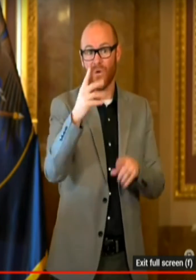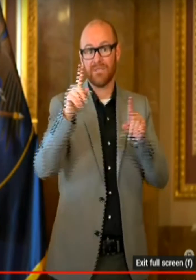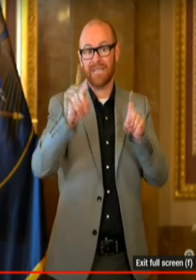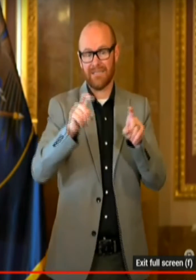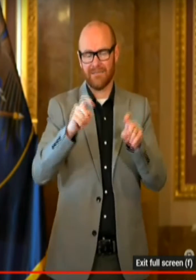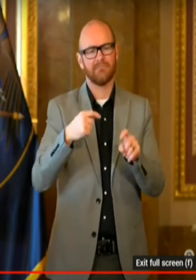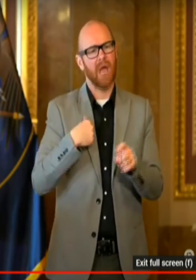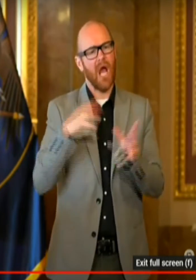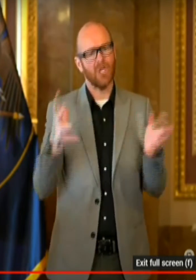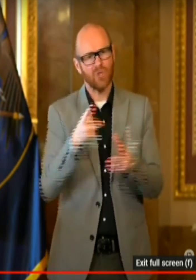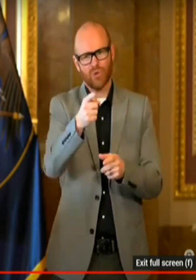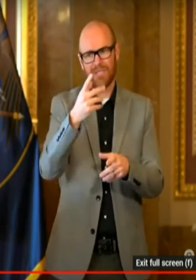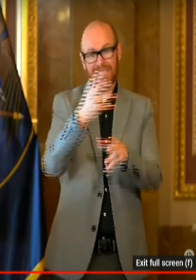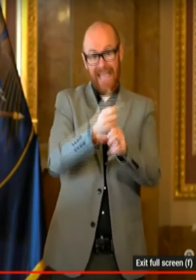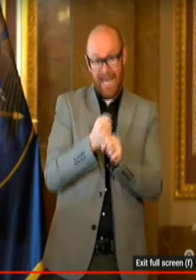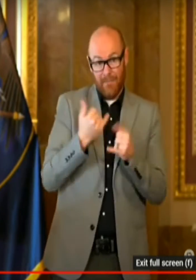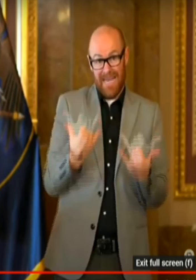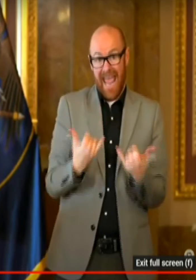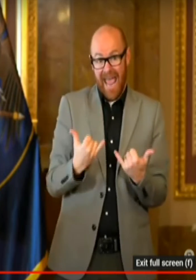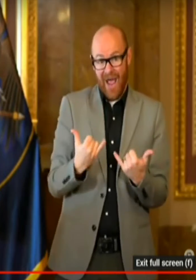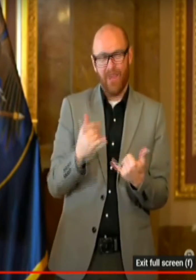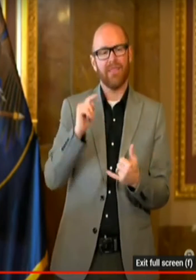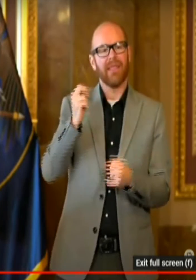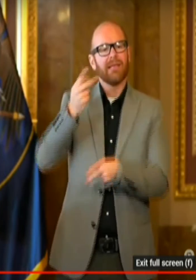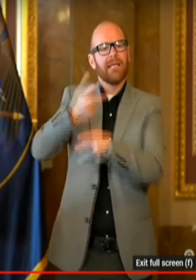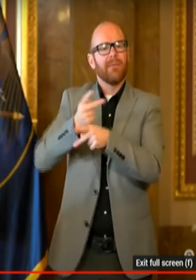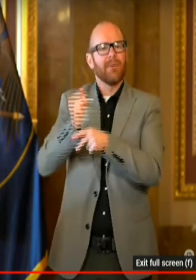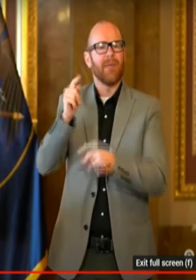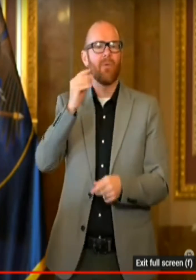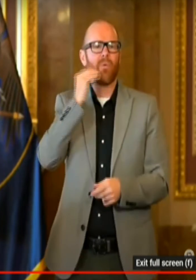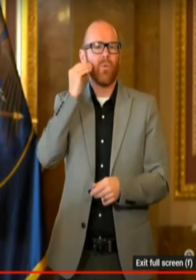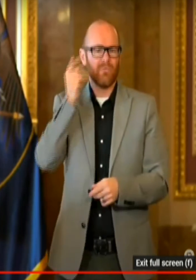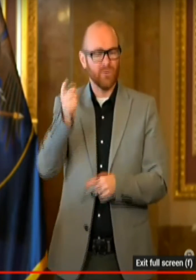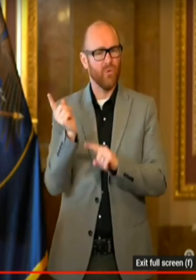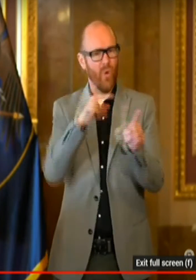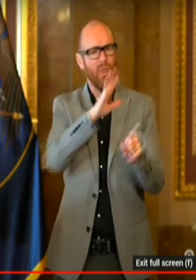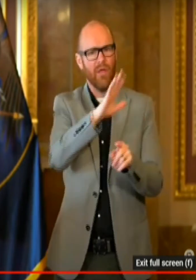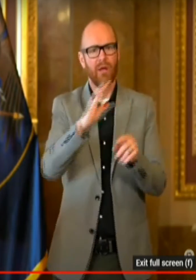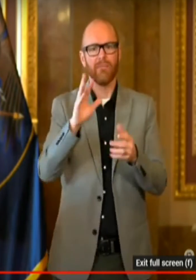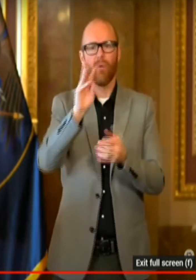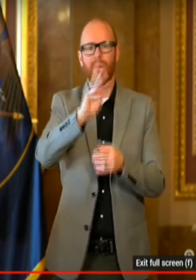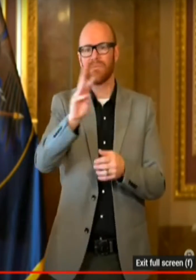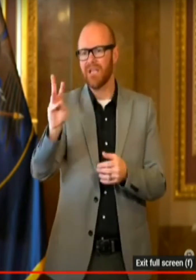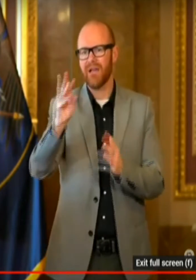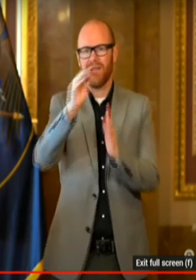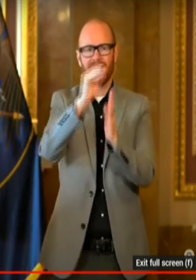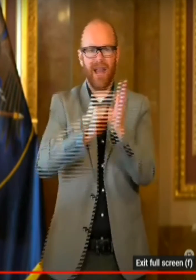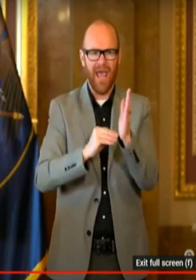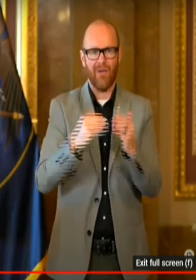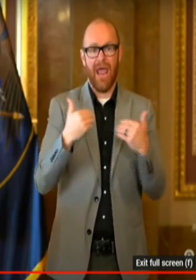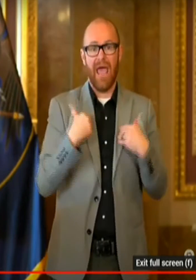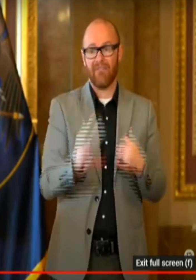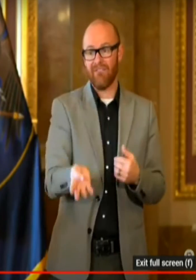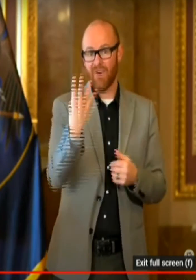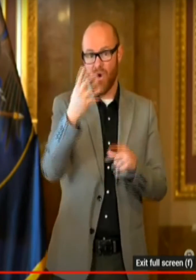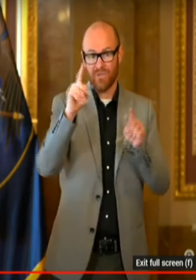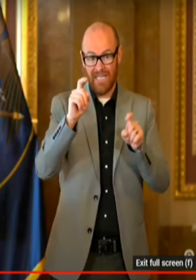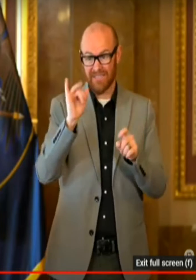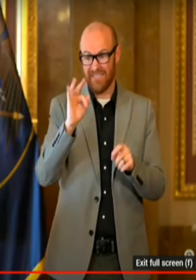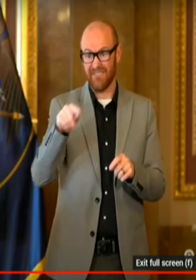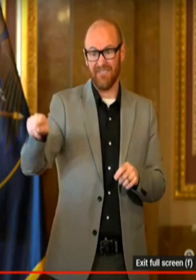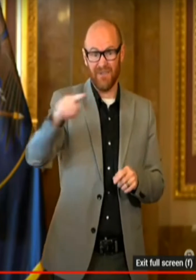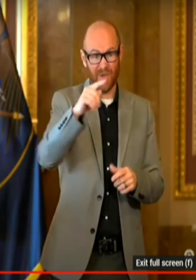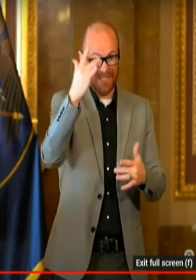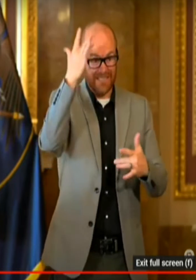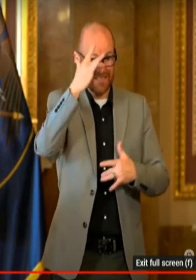get sick. If you want those tests, get them now. Go ahead and go to the website. Fill that out. You'll get those four tests. You'll have them for if you do get sick. But